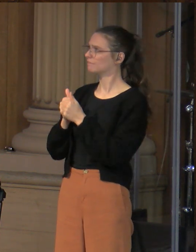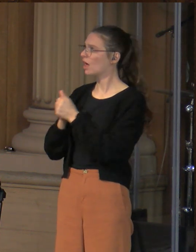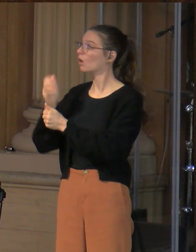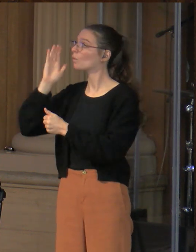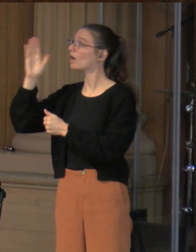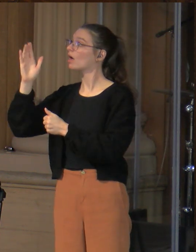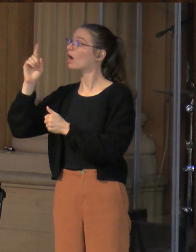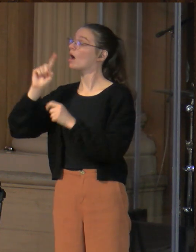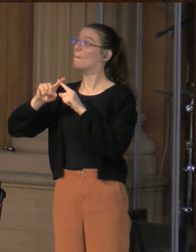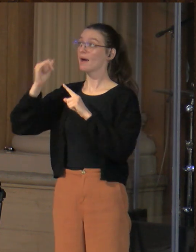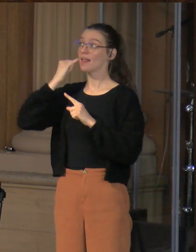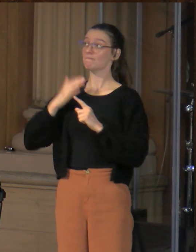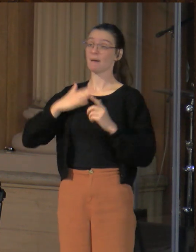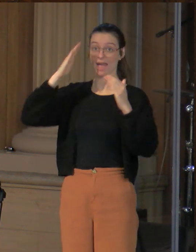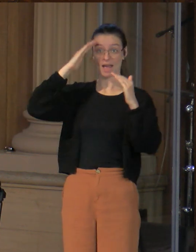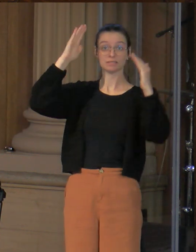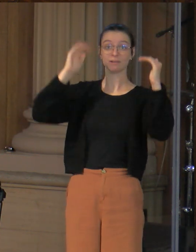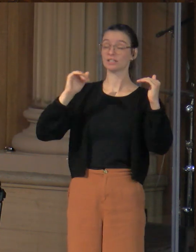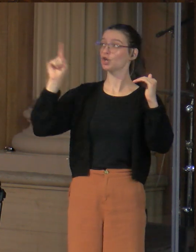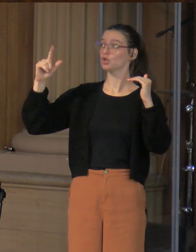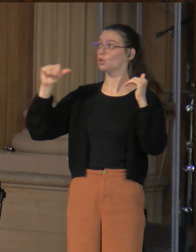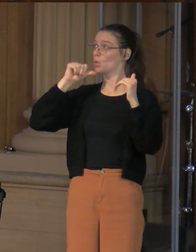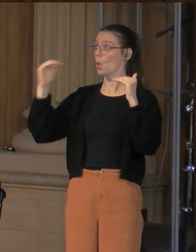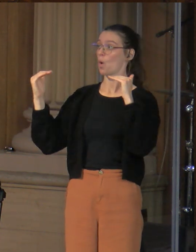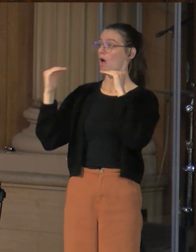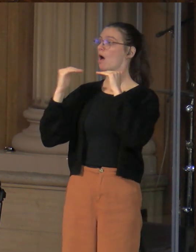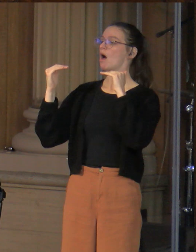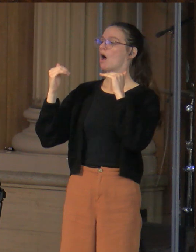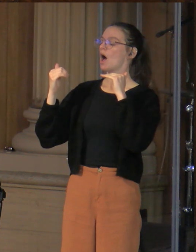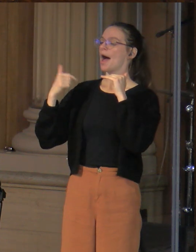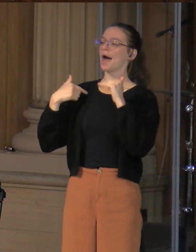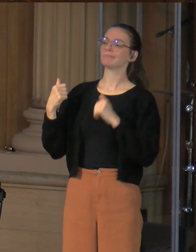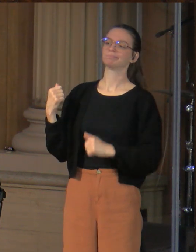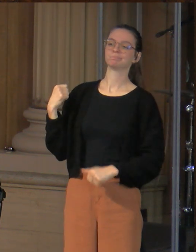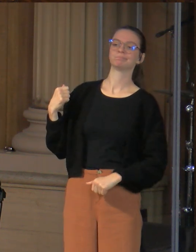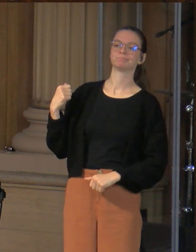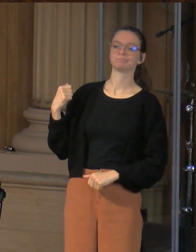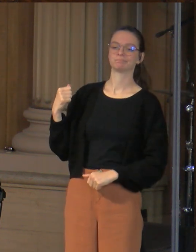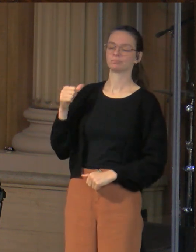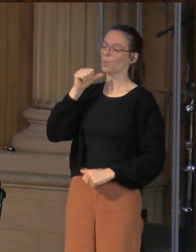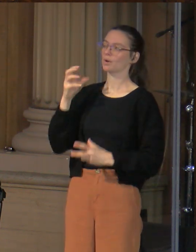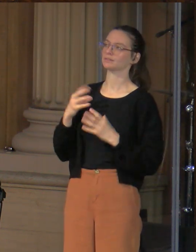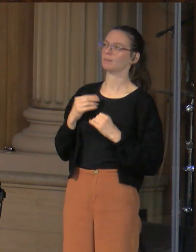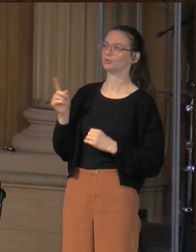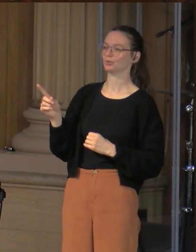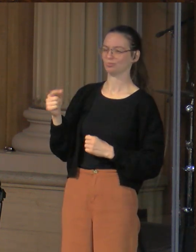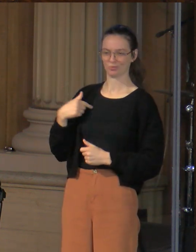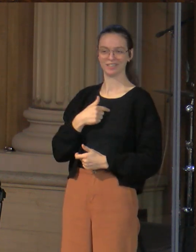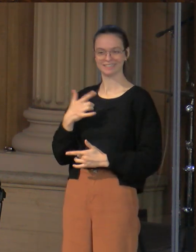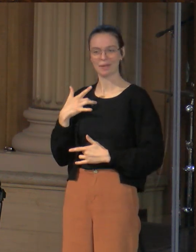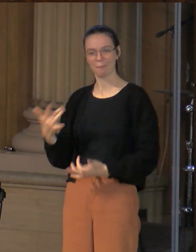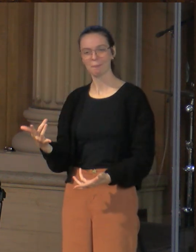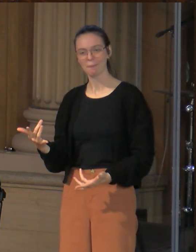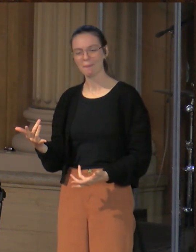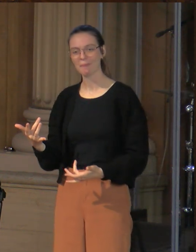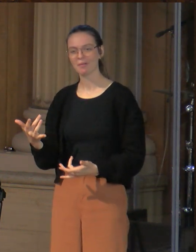to my expectations, you don't answer my prayers how I wanted, then I'm not going to be on your team anymore. We kind of set ourselves up as the judges of Jesus.